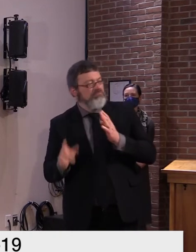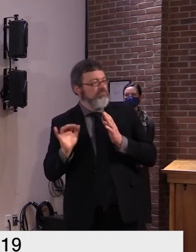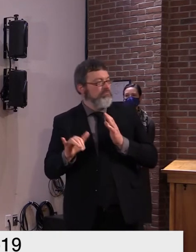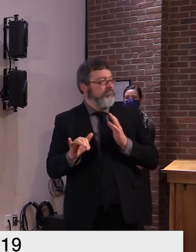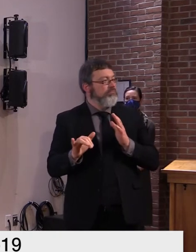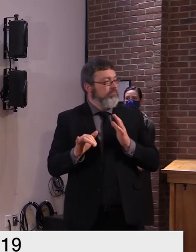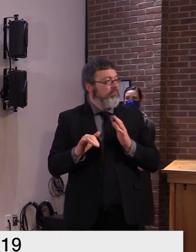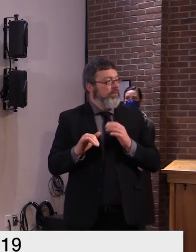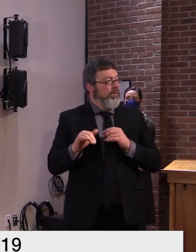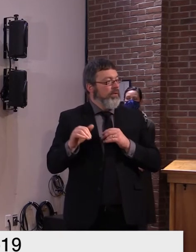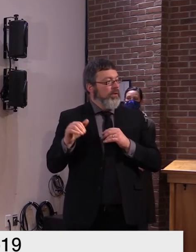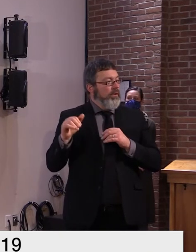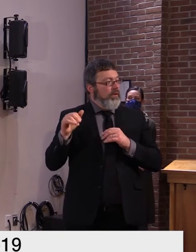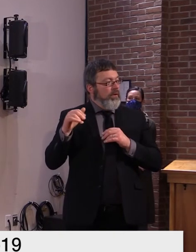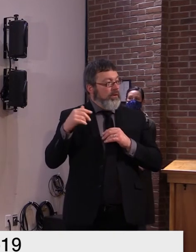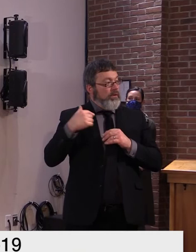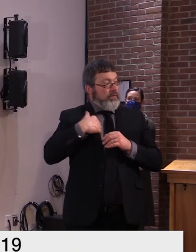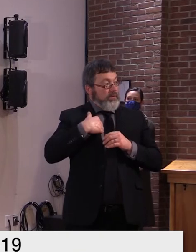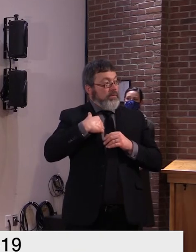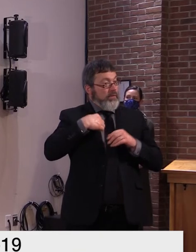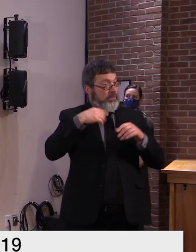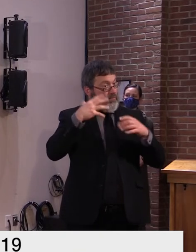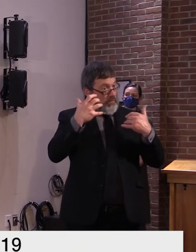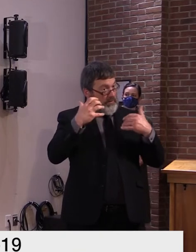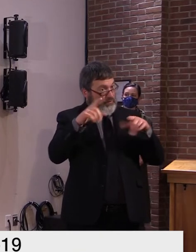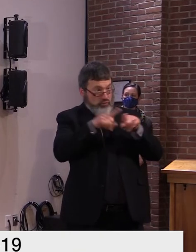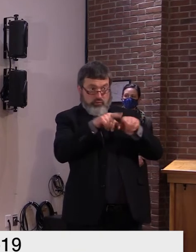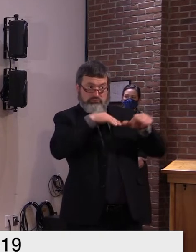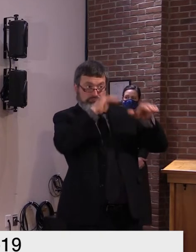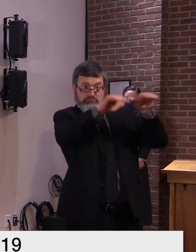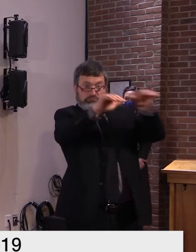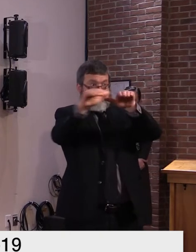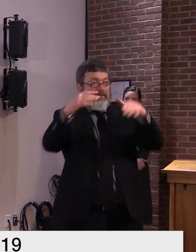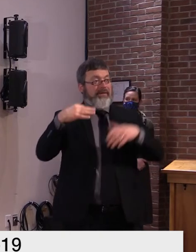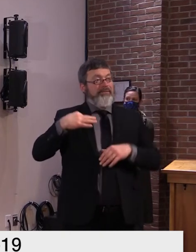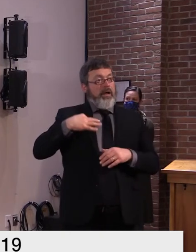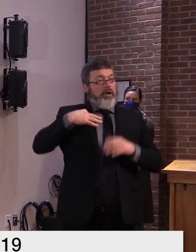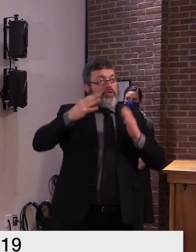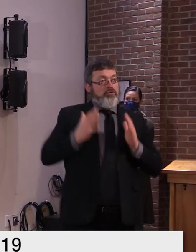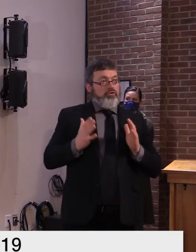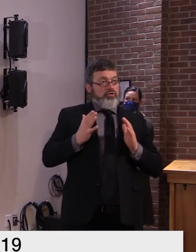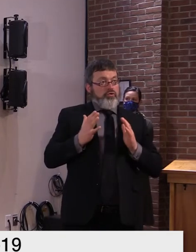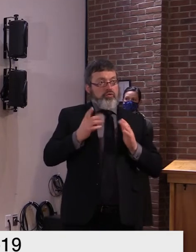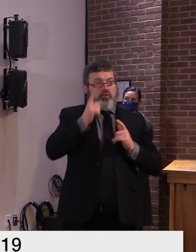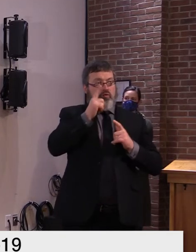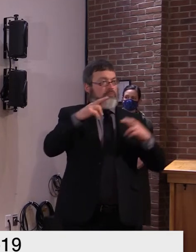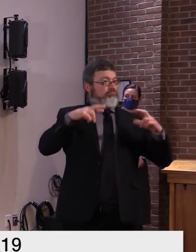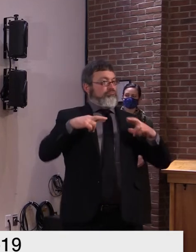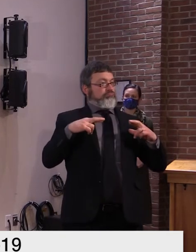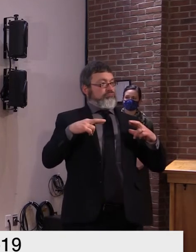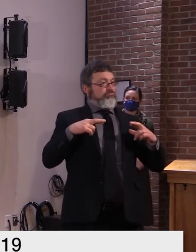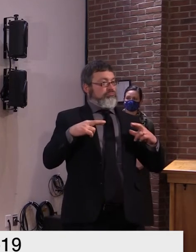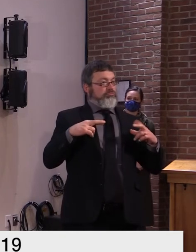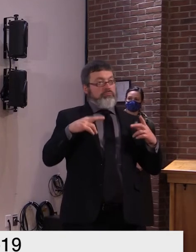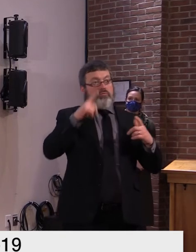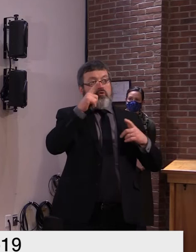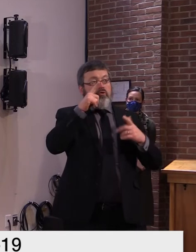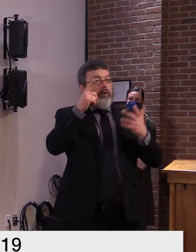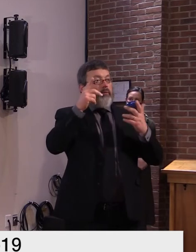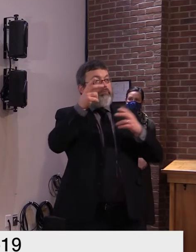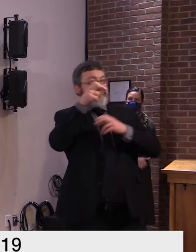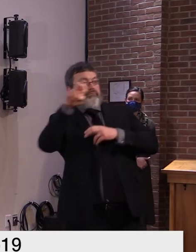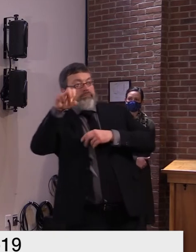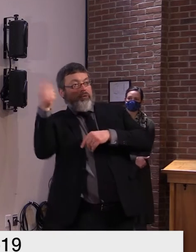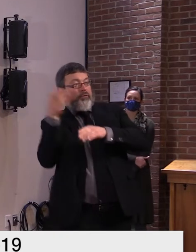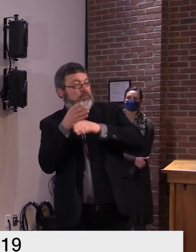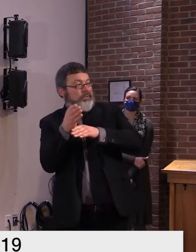volunteers as well uh both paid and and uh and volunteers uh with a website and i'm going to uh